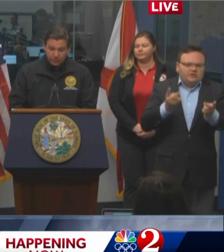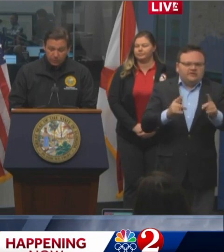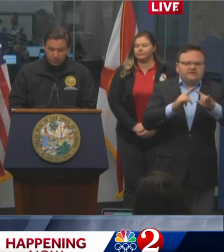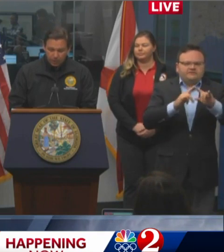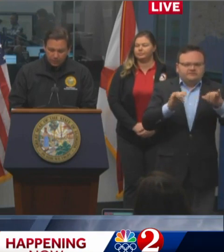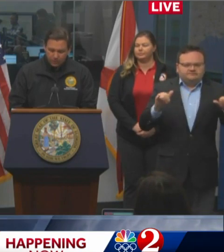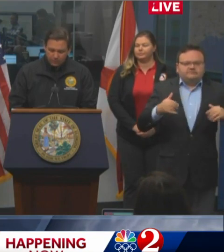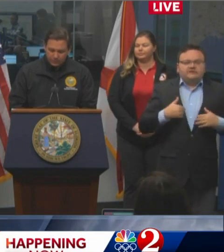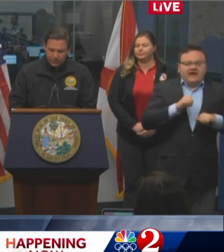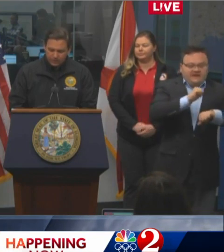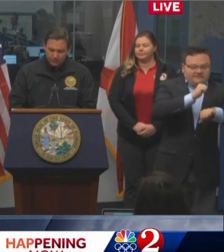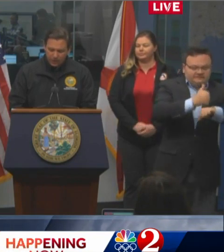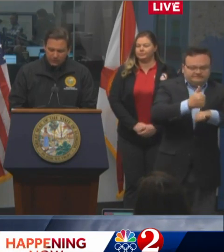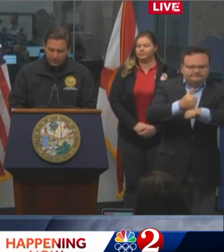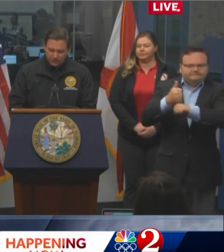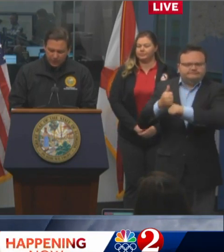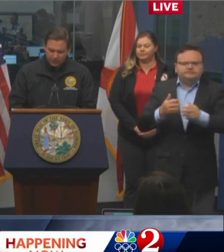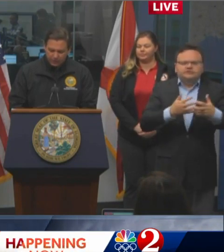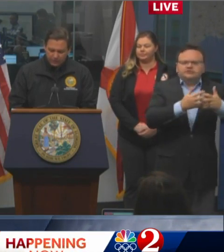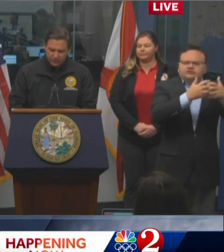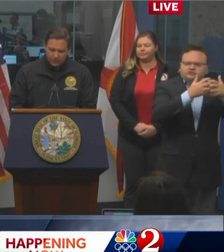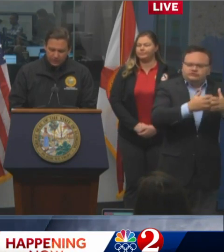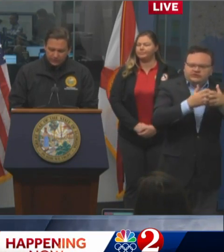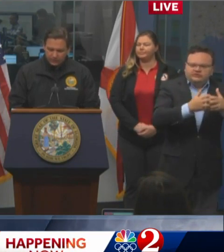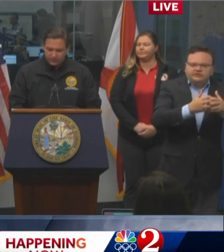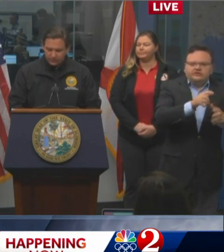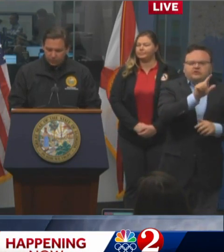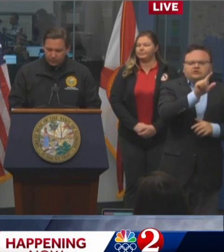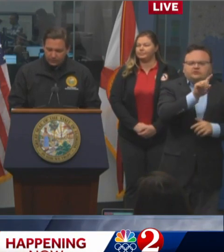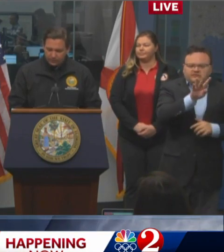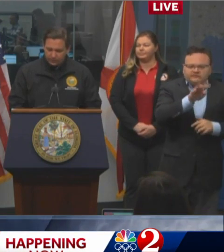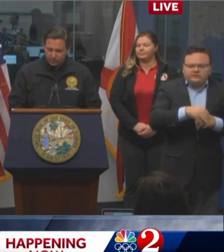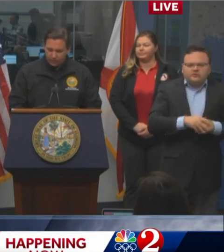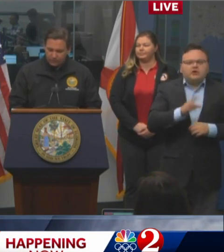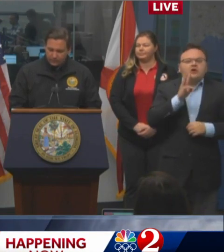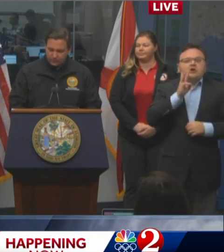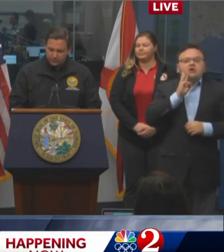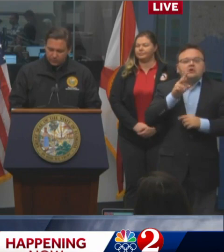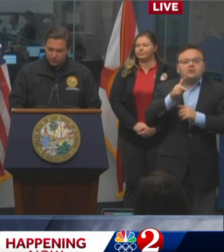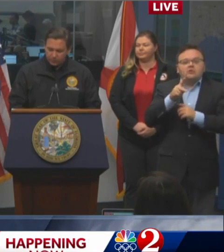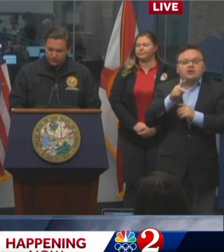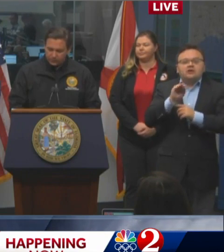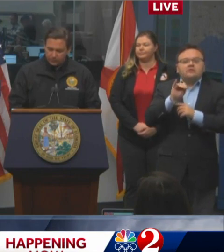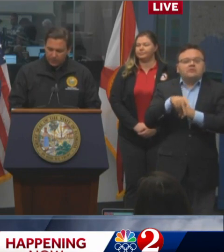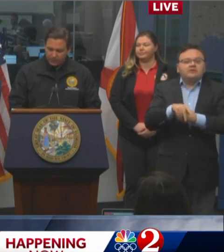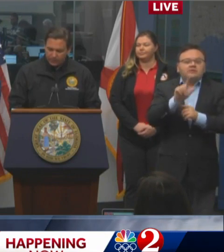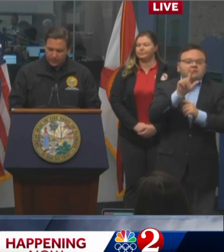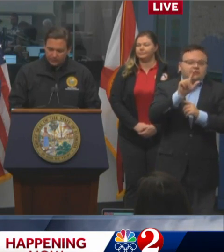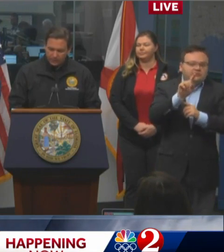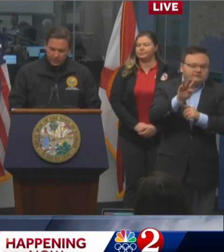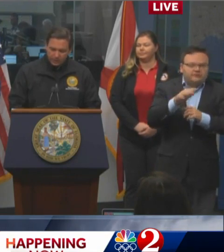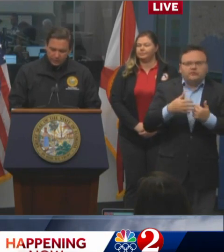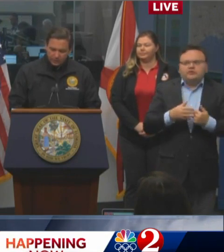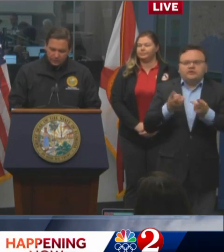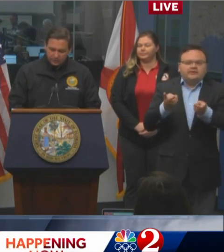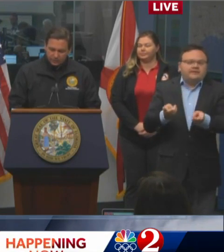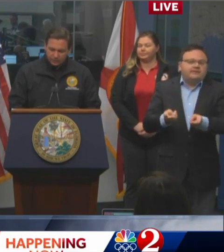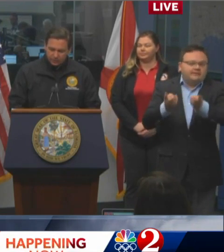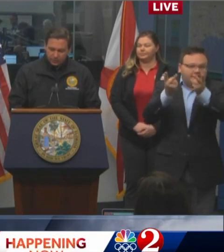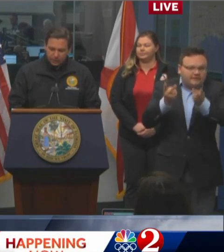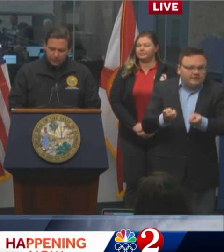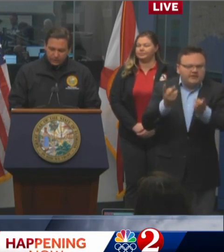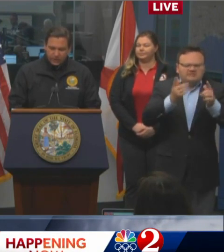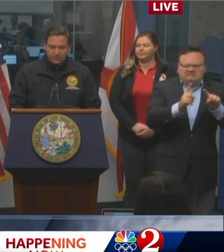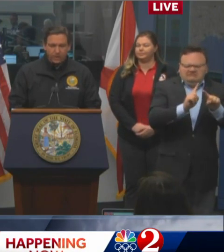units, 24 water pumps, 5 HVAC units and 64 pieces of equipment such as forklifts and pallet jacks used at